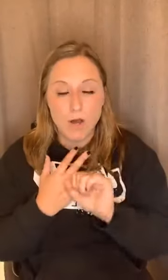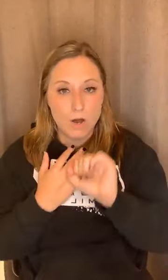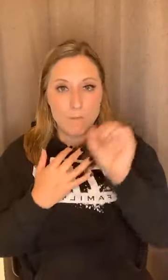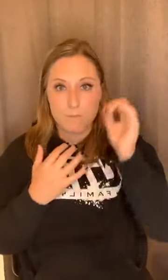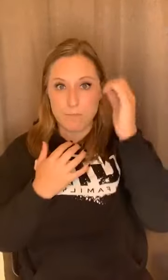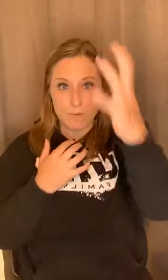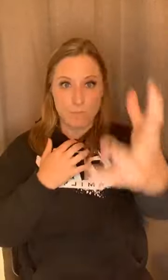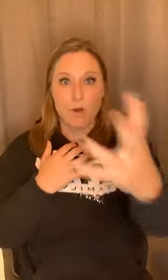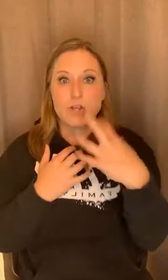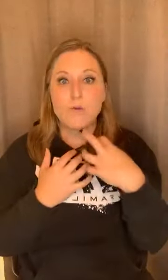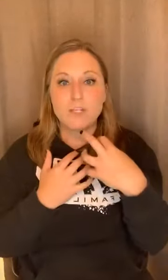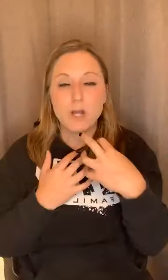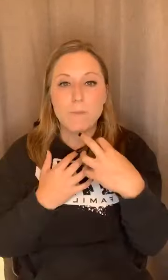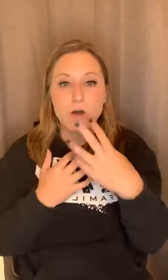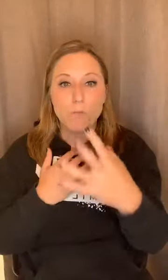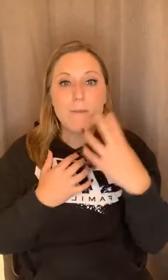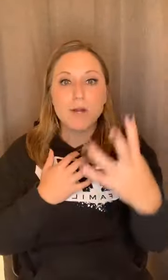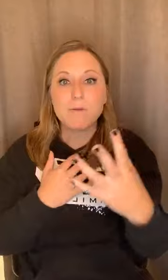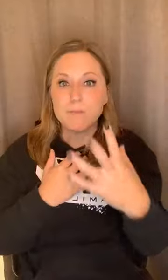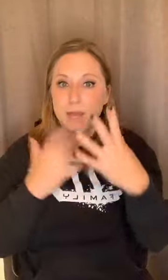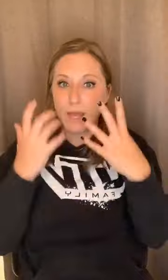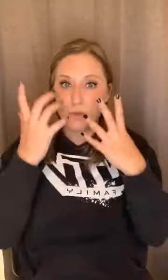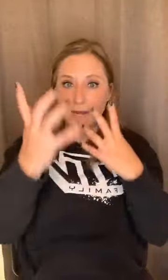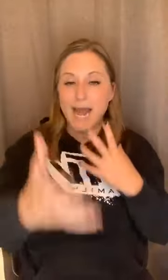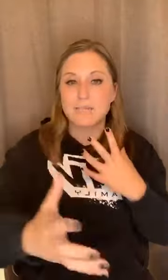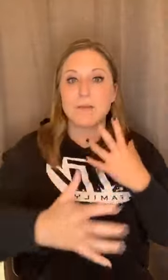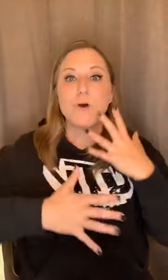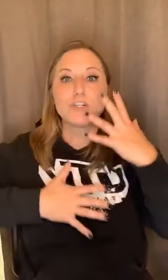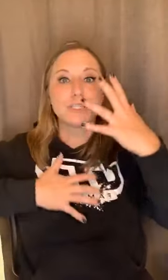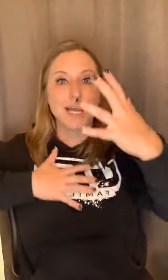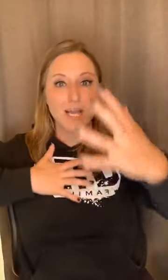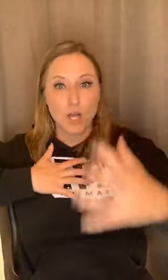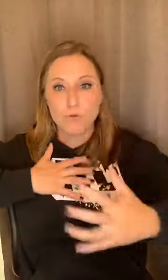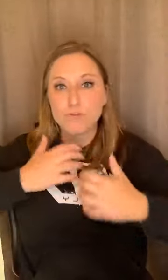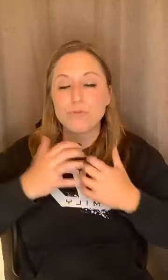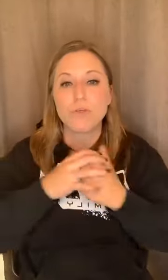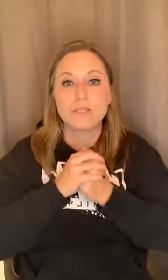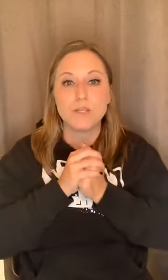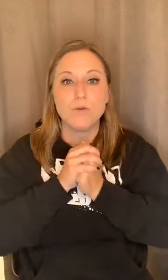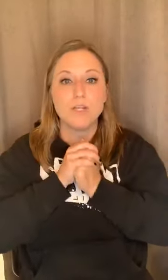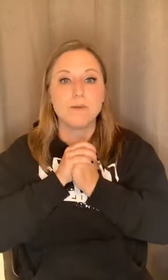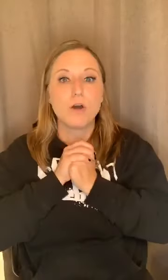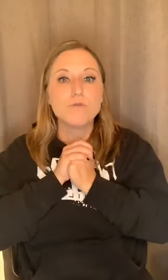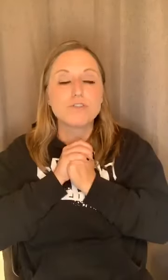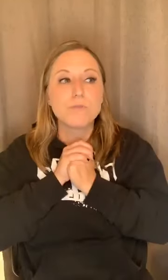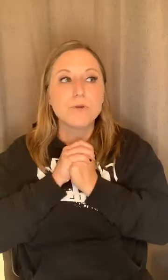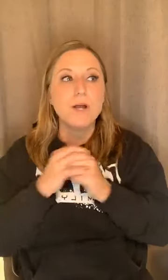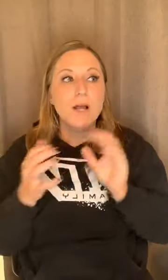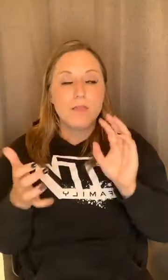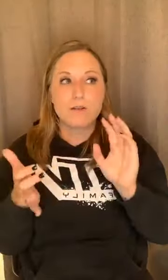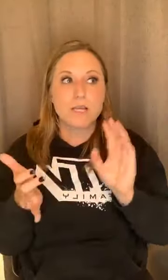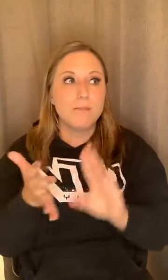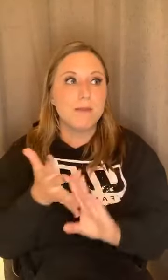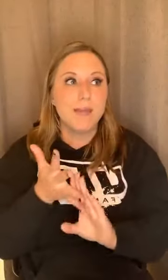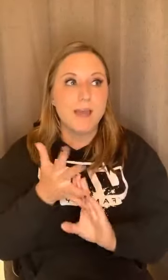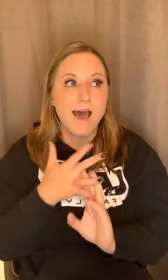um, where you can jump on a webinar with me and you can ask me questions and I can coach you through the things that you need to be coached through. There's going to be, um,